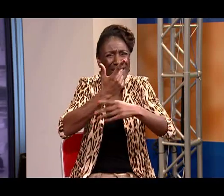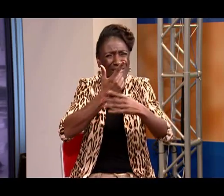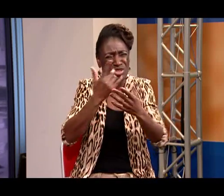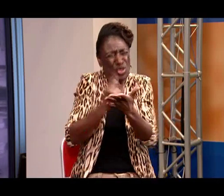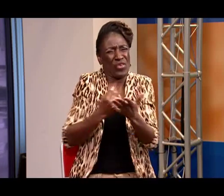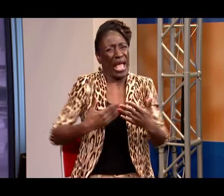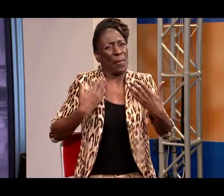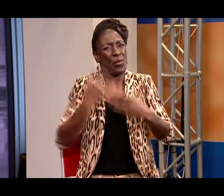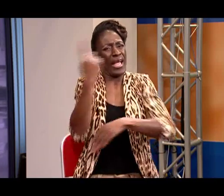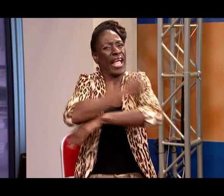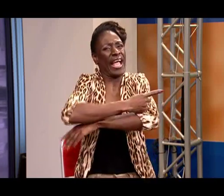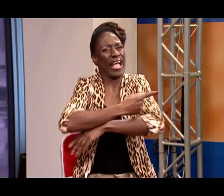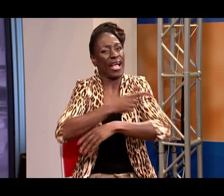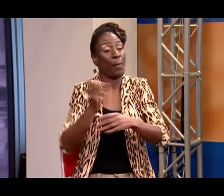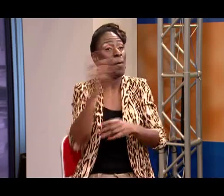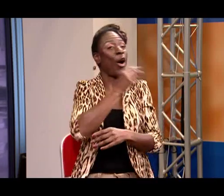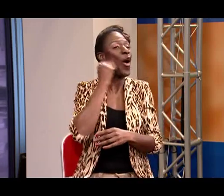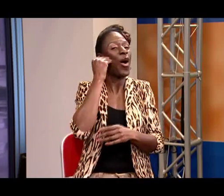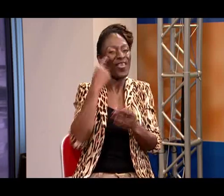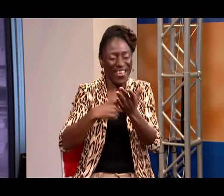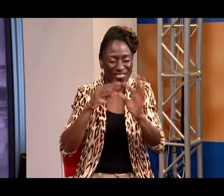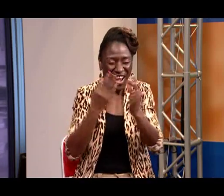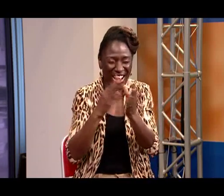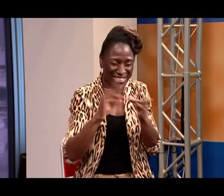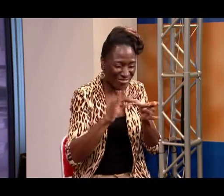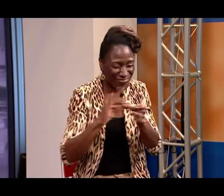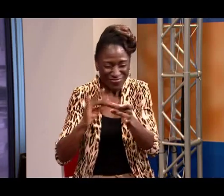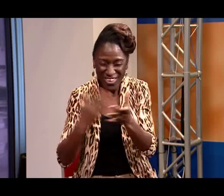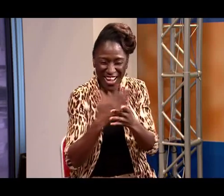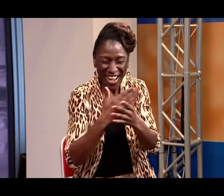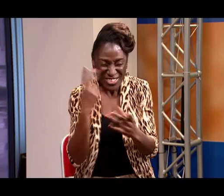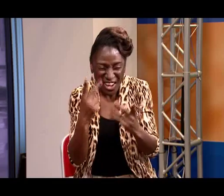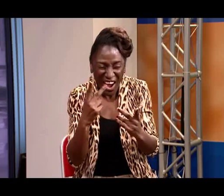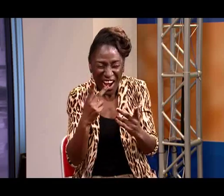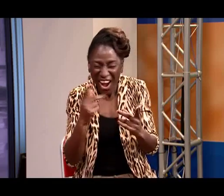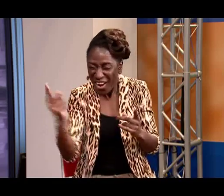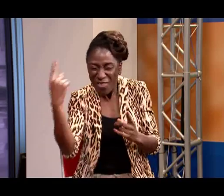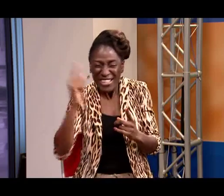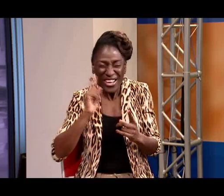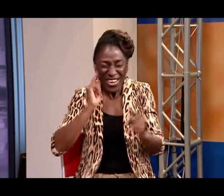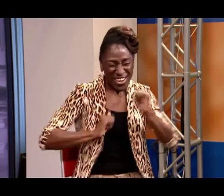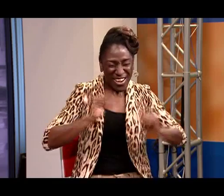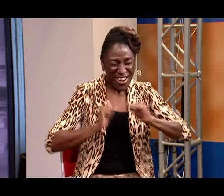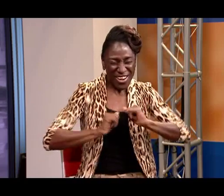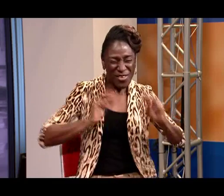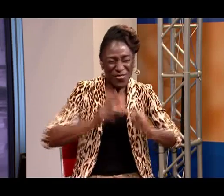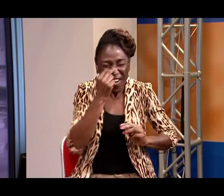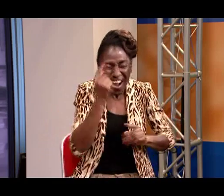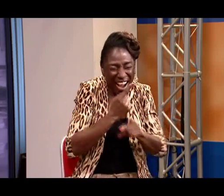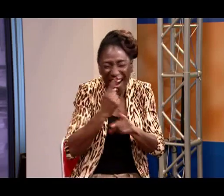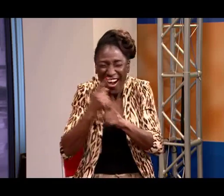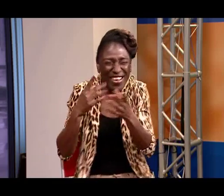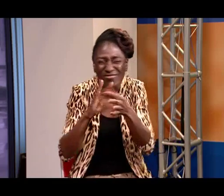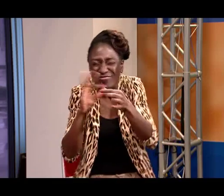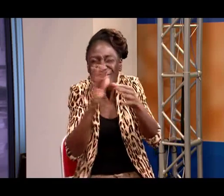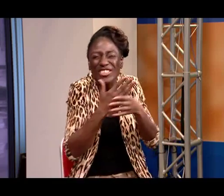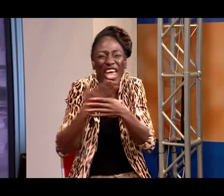getting out, going to the circus for a day And being happy Everyone deserves that happiness And then getting back to the family to share their experience And talking about